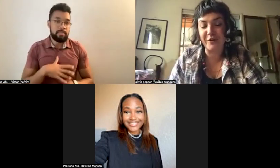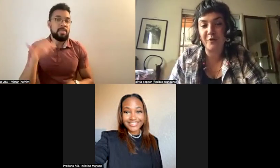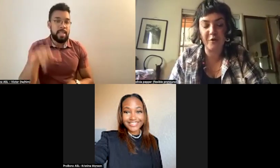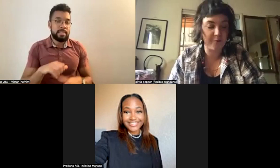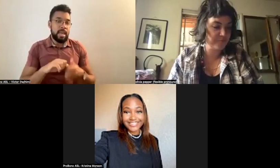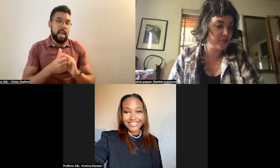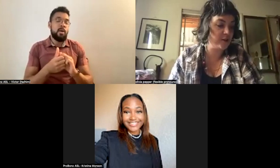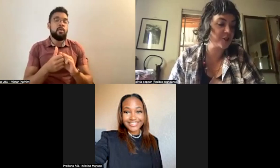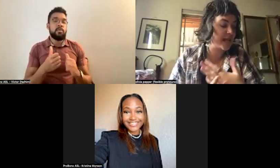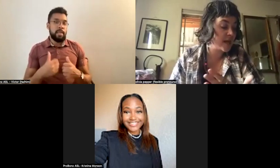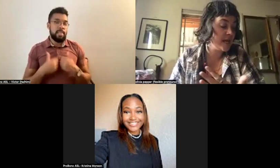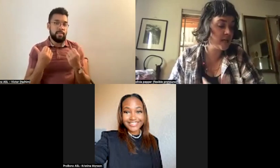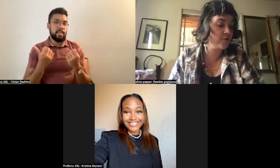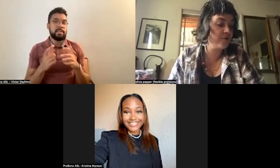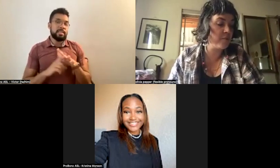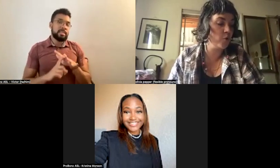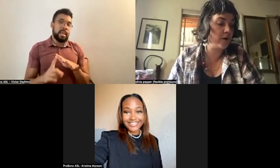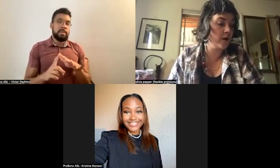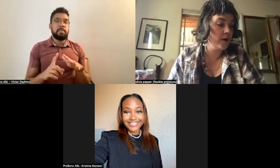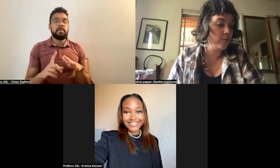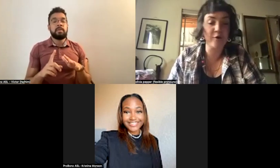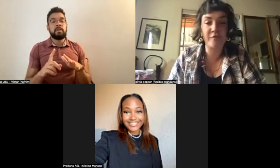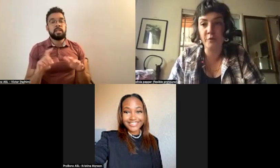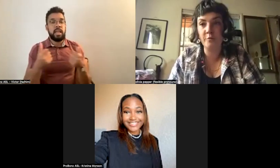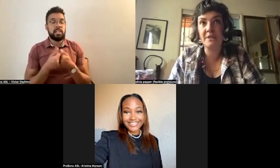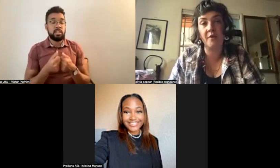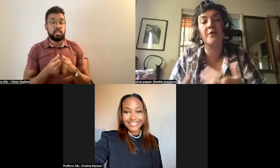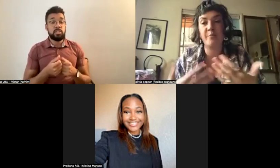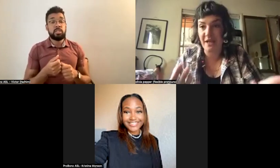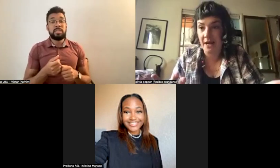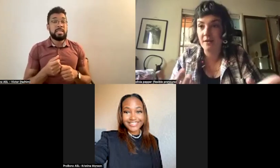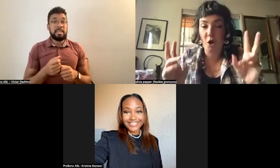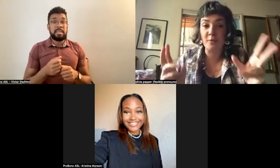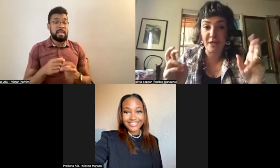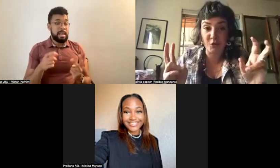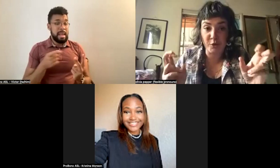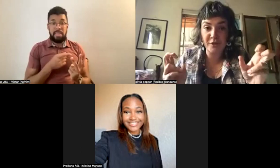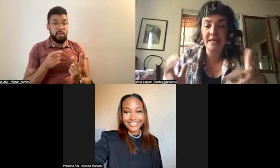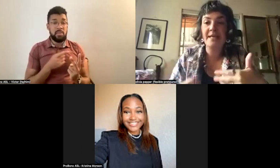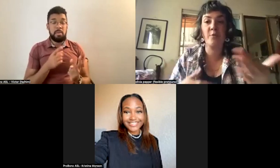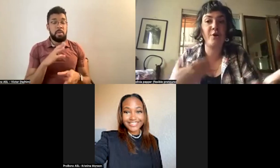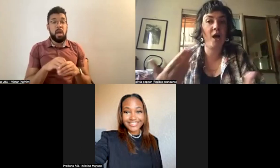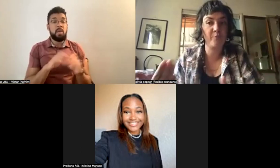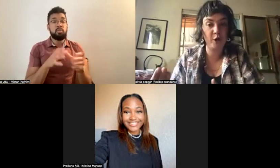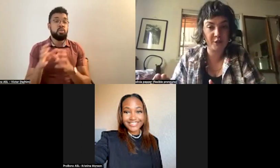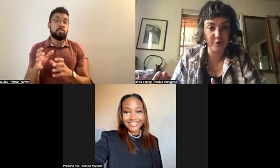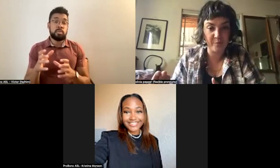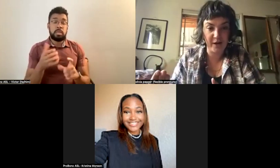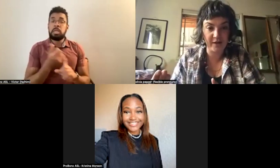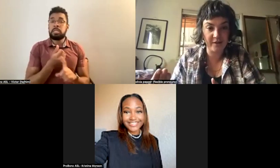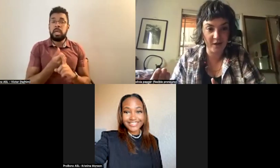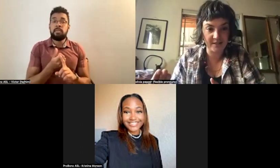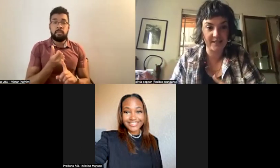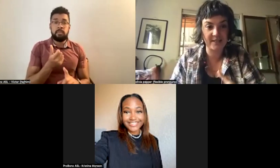sort of the challenges. They, neither of them were part of groups other than being homosexuals. They were not persecuted